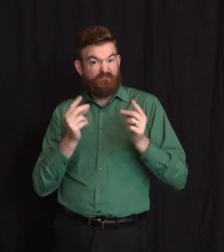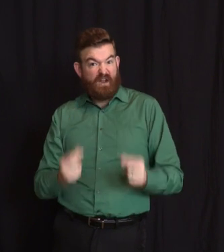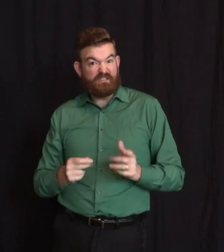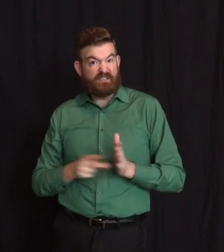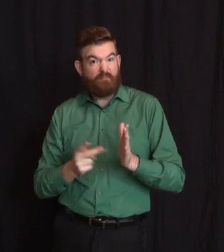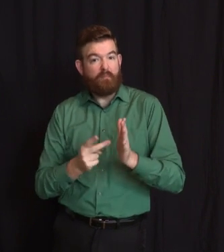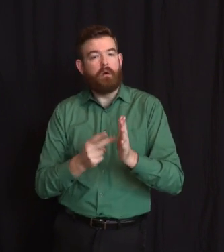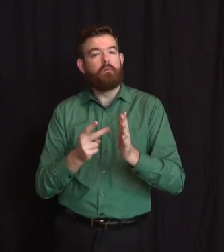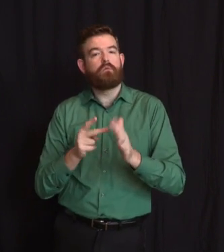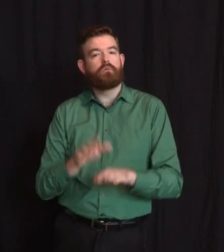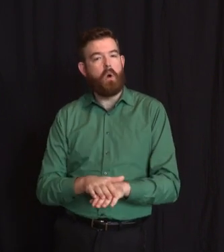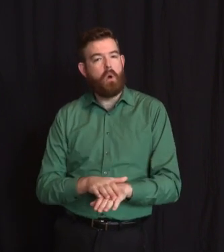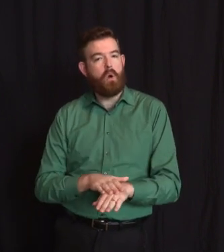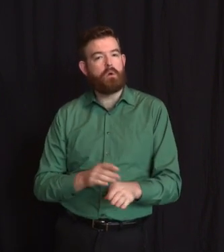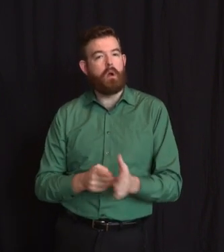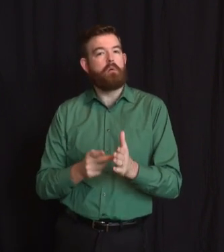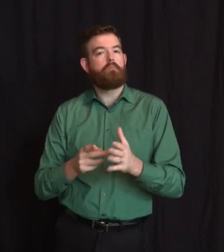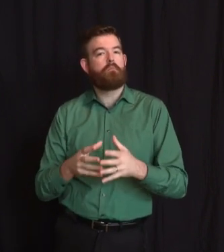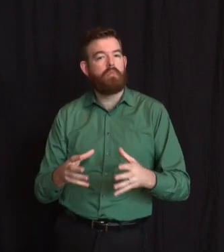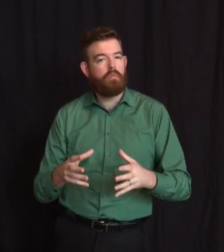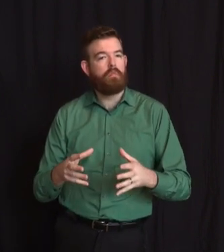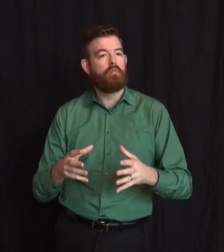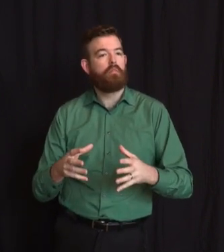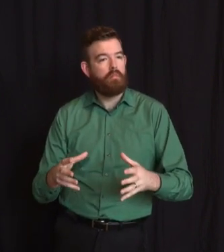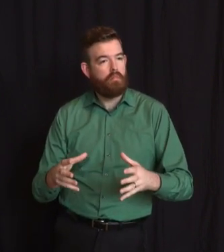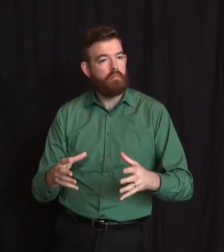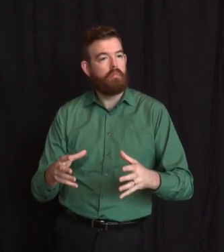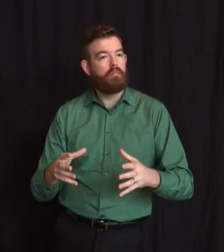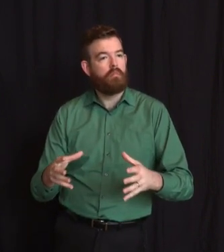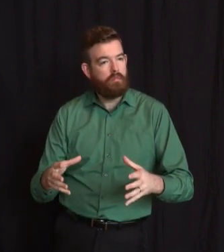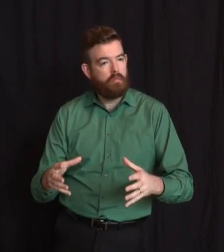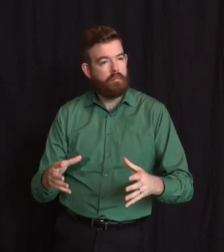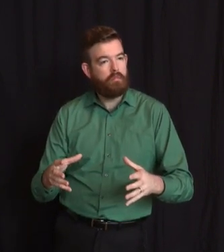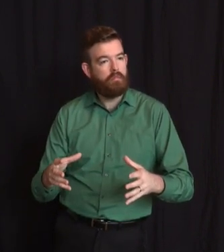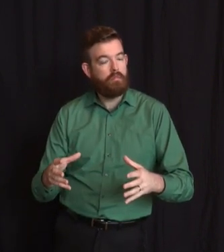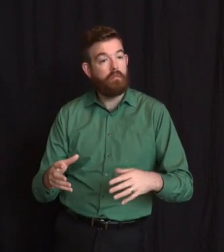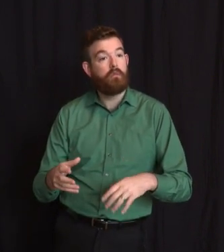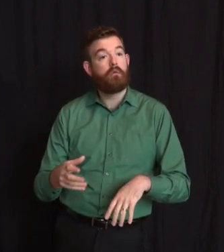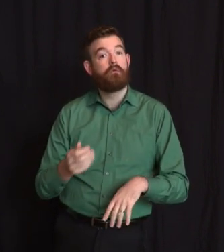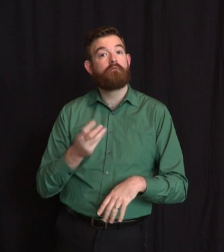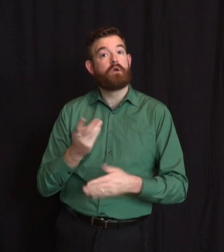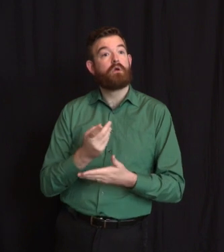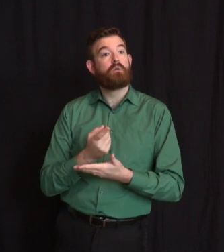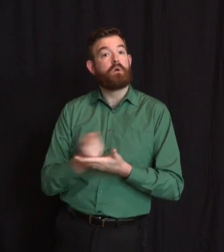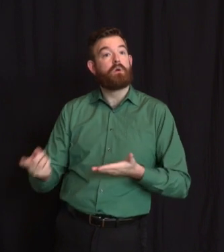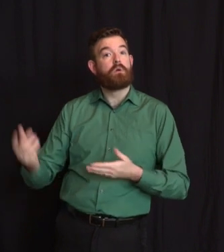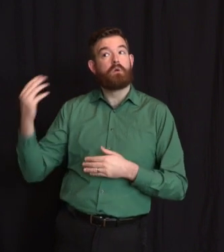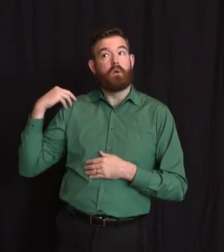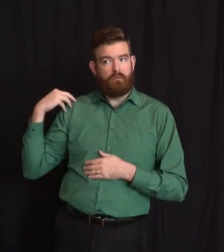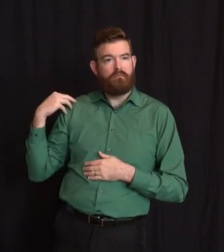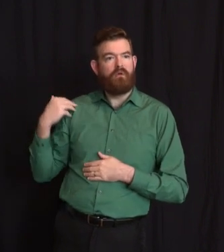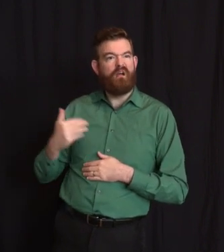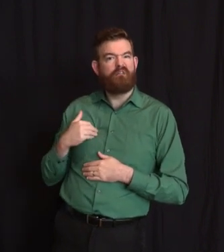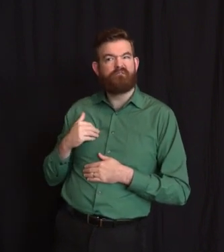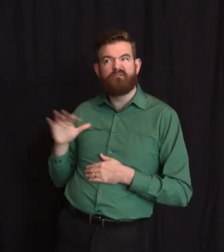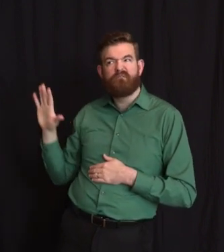worse it is. Just a few weeks back, the number of cases in each county were doubling within only a couple of short days, and it was